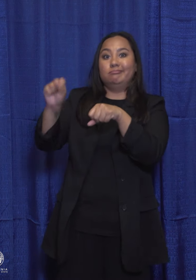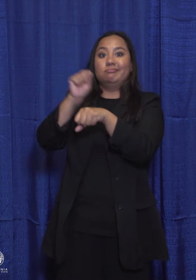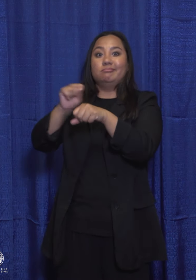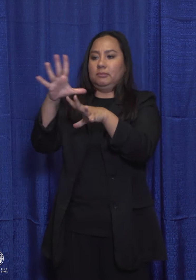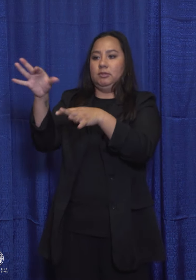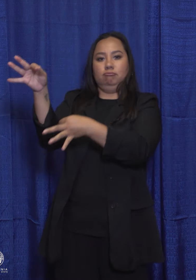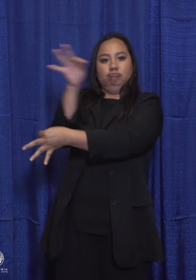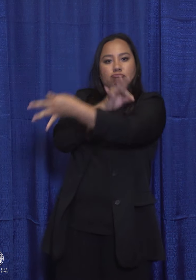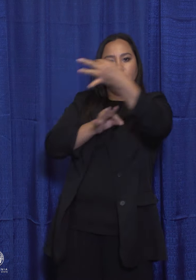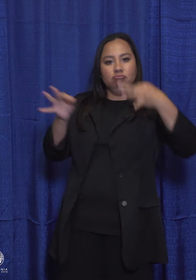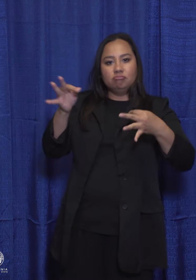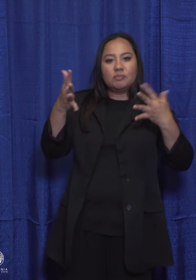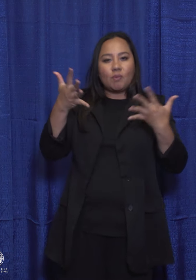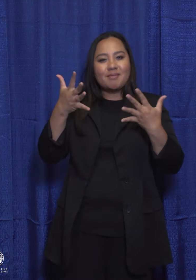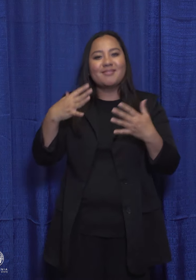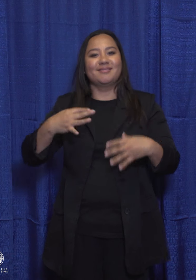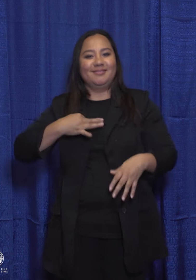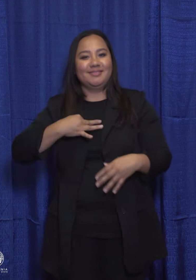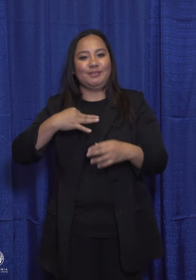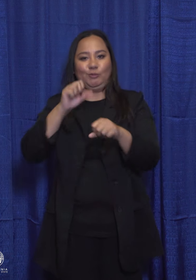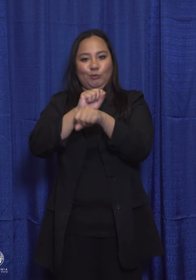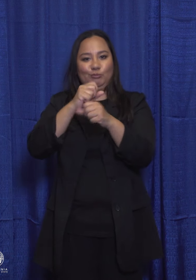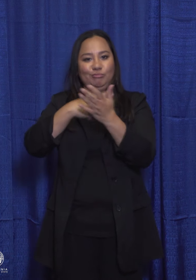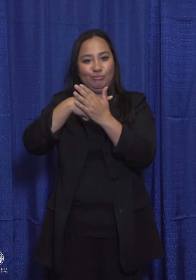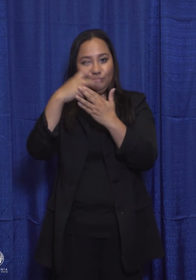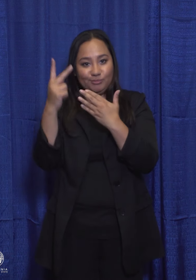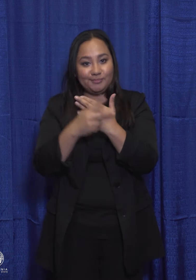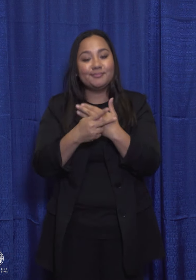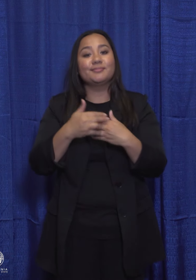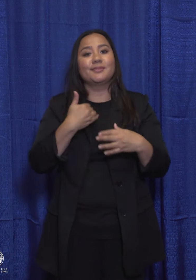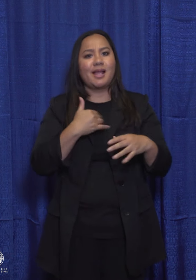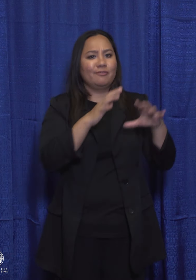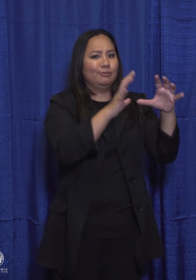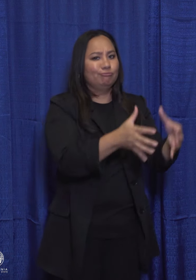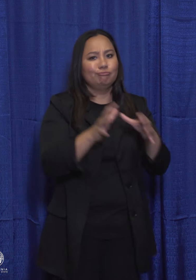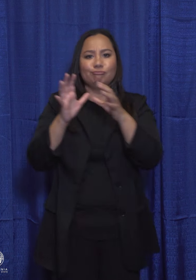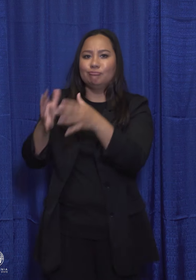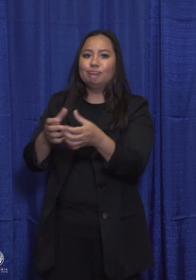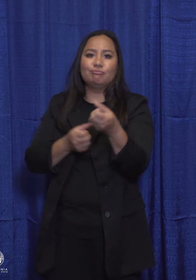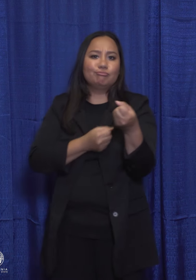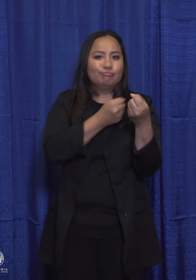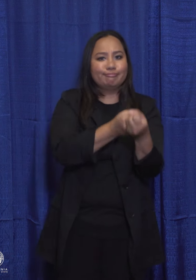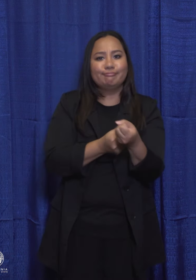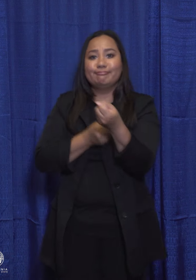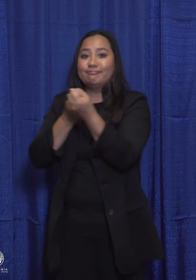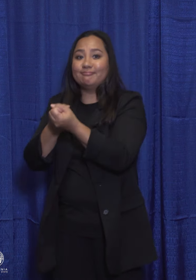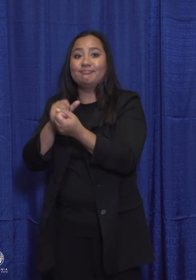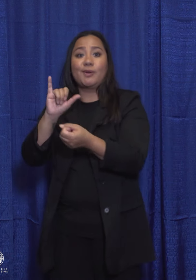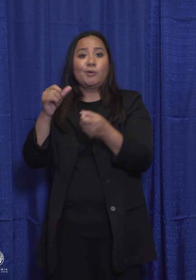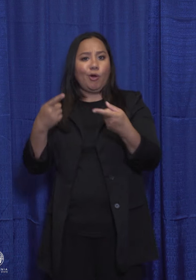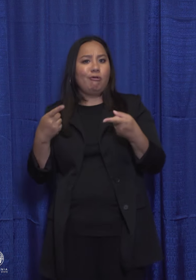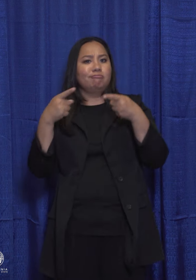bipartisan support, and aligns with national efforts to reform the 13th Amendment.